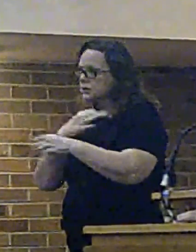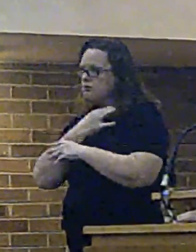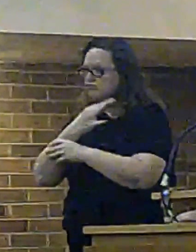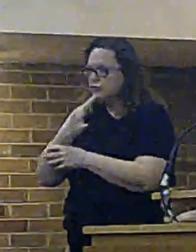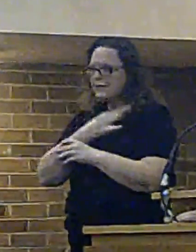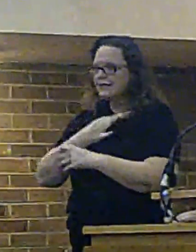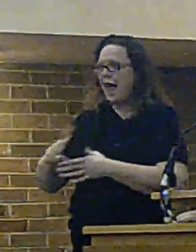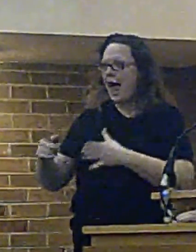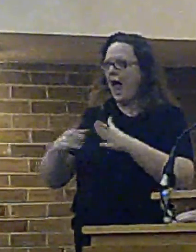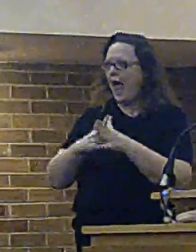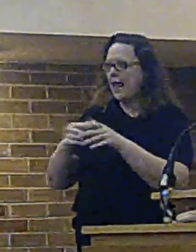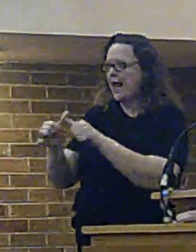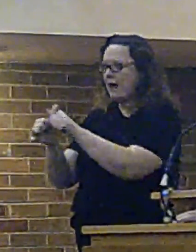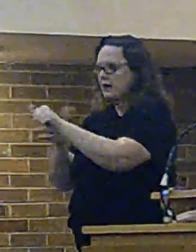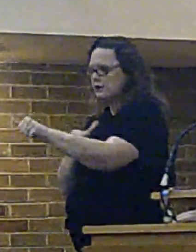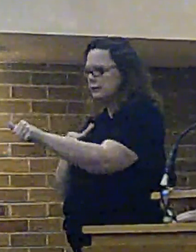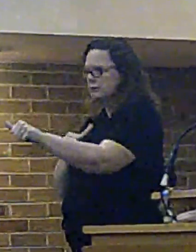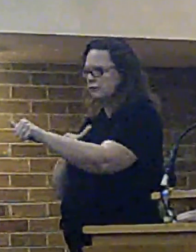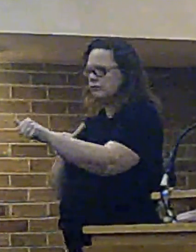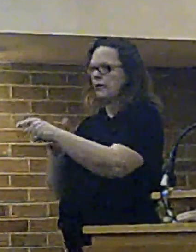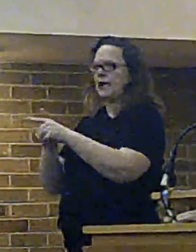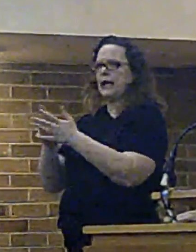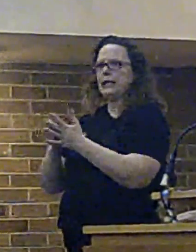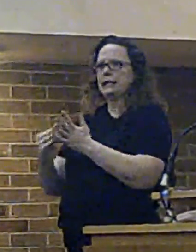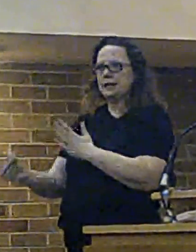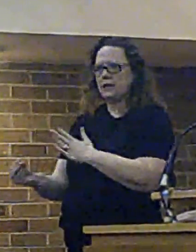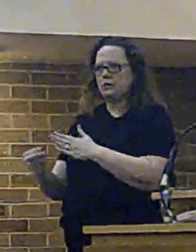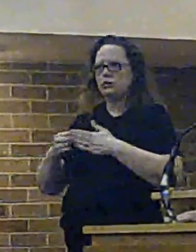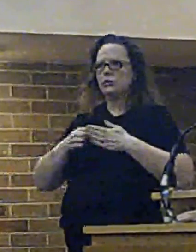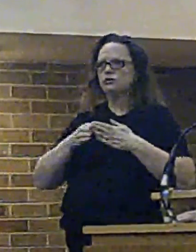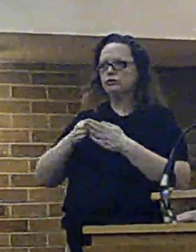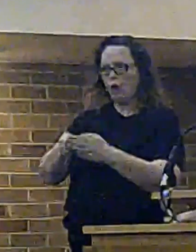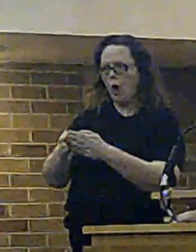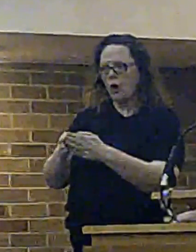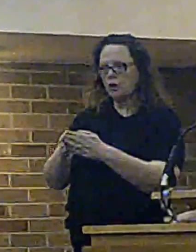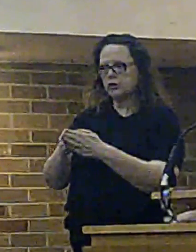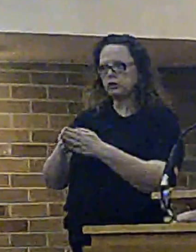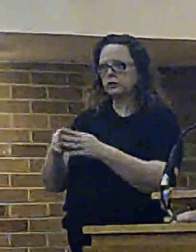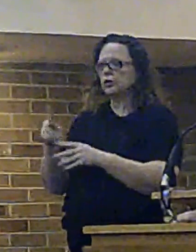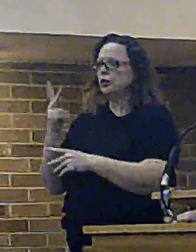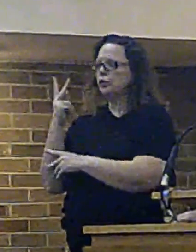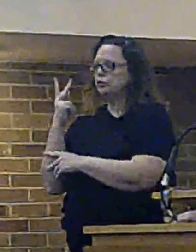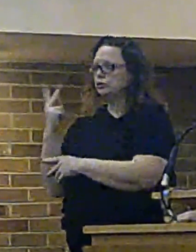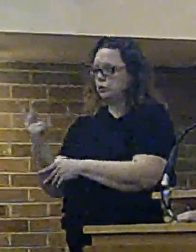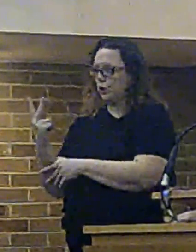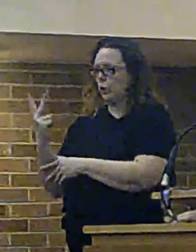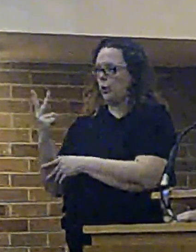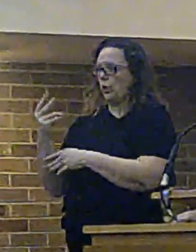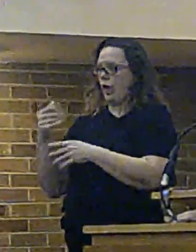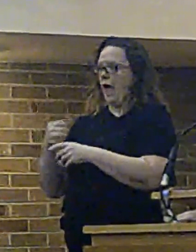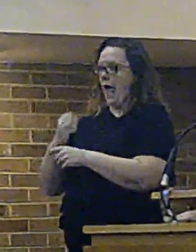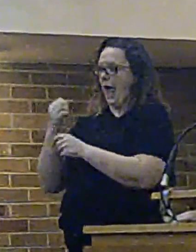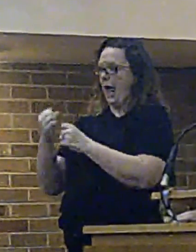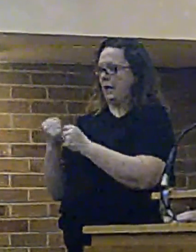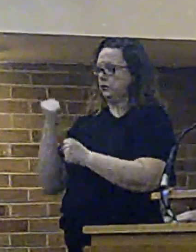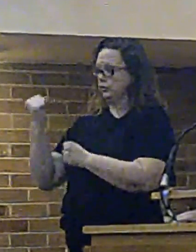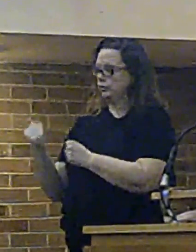A-risk, heavy industry. Things like docks. Two pumps in five minutes, one pump in eight minutes.